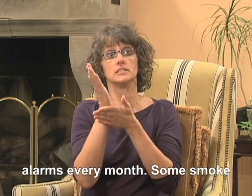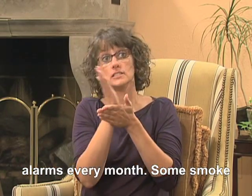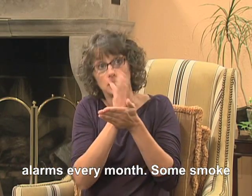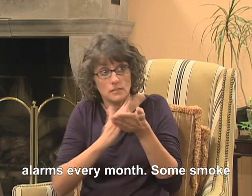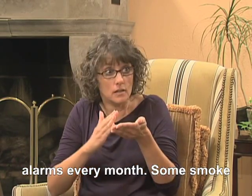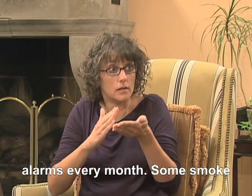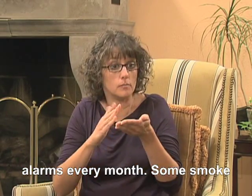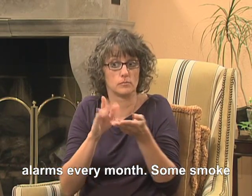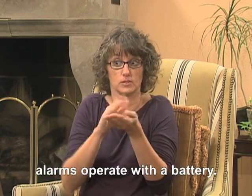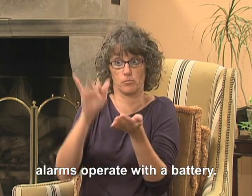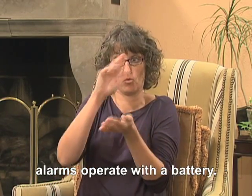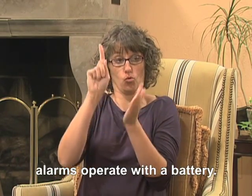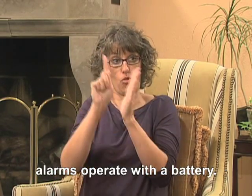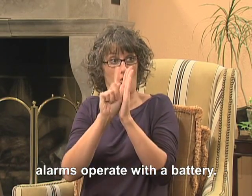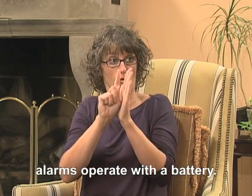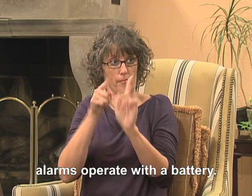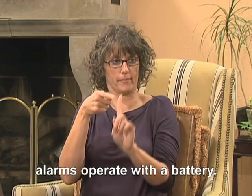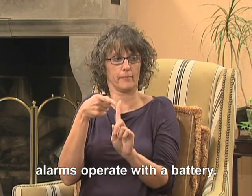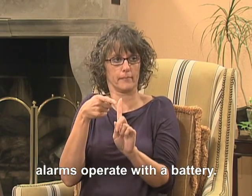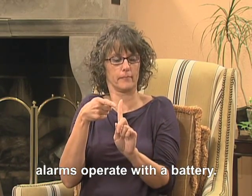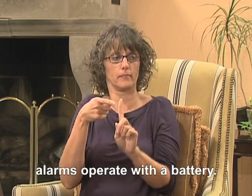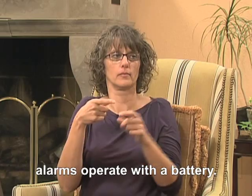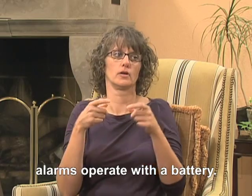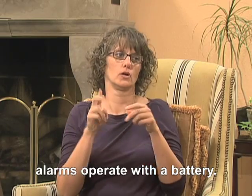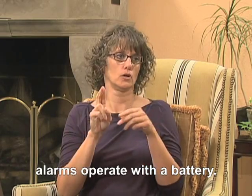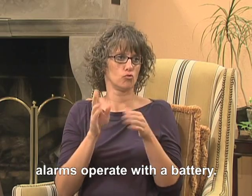Some smoke alarms operate with a battery.